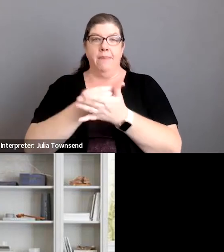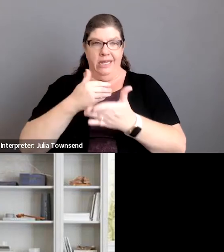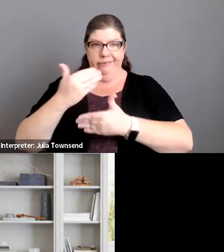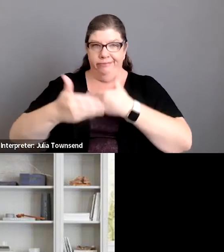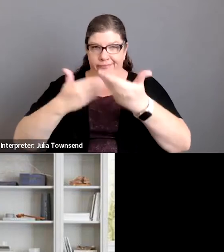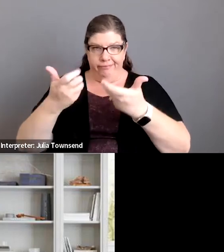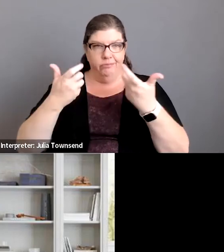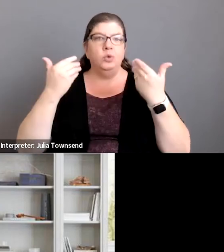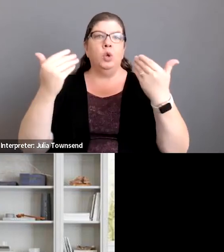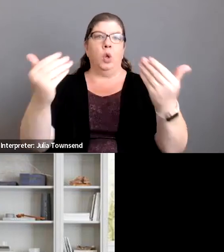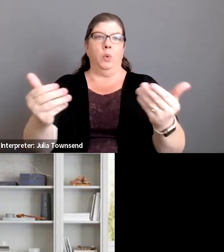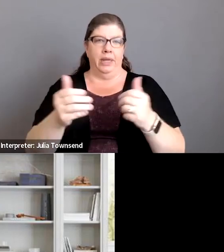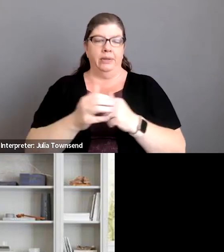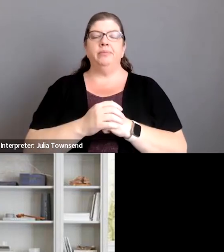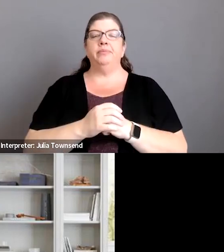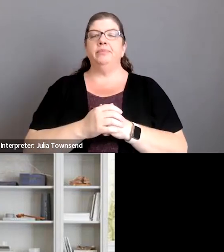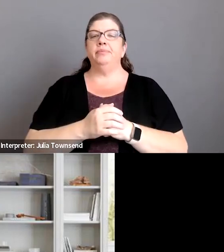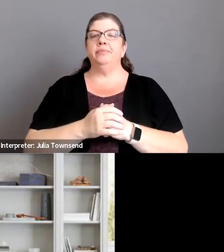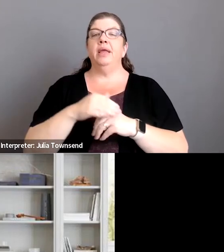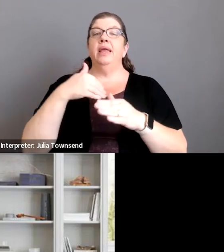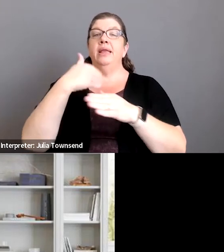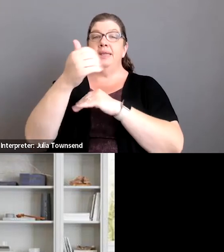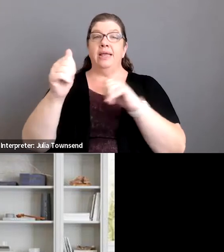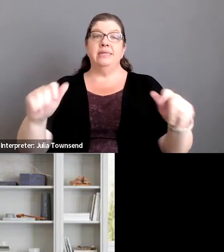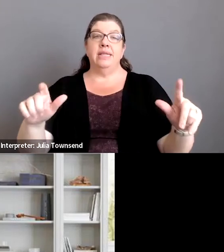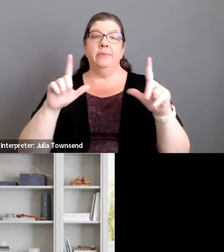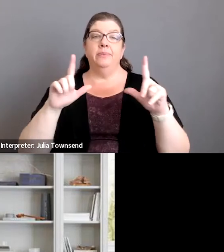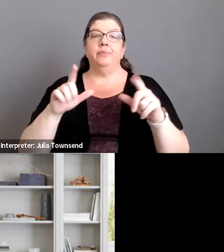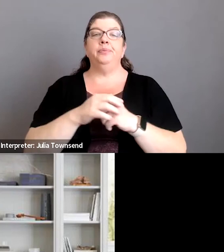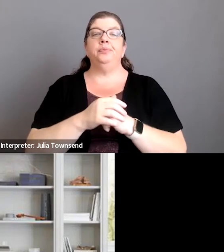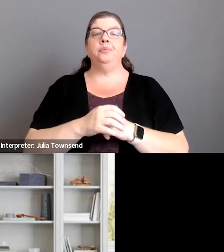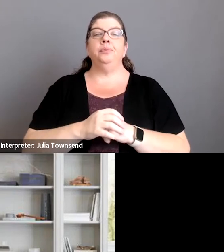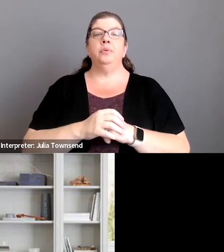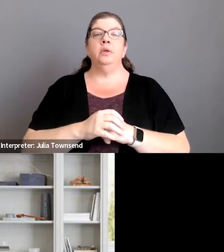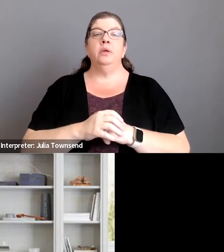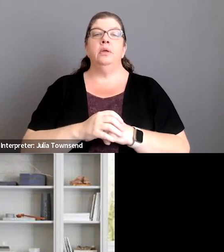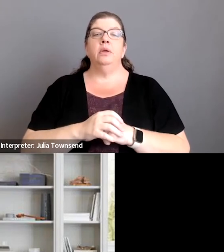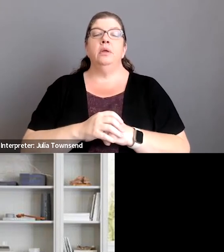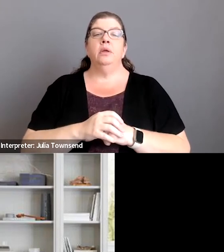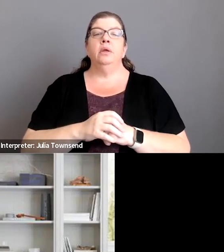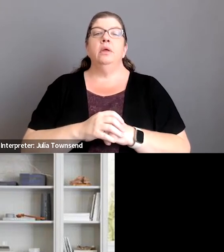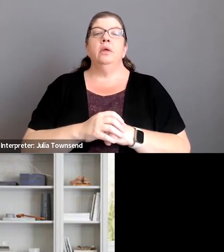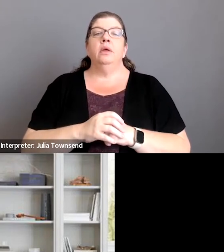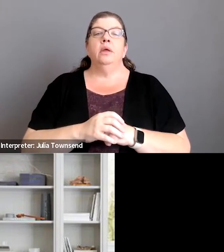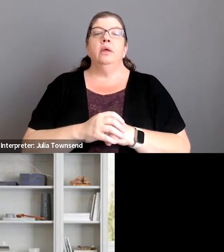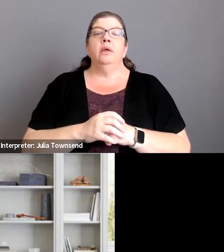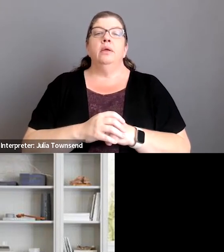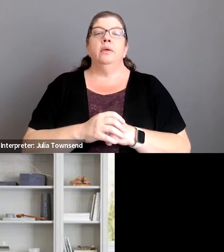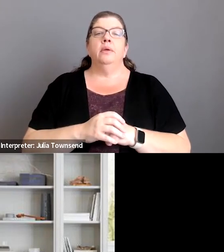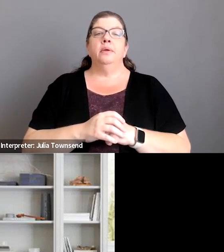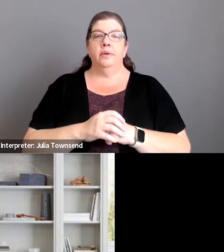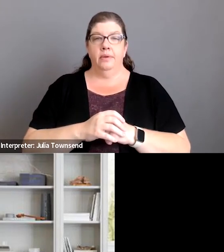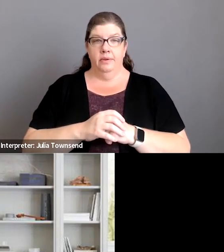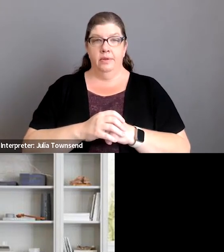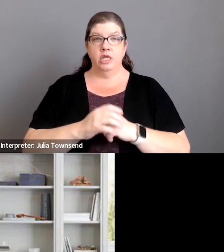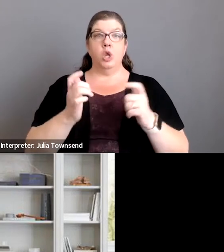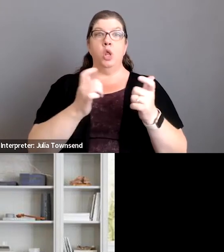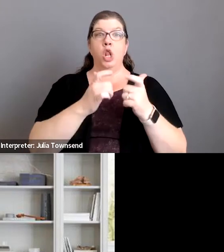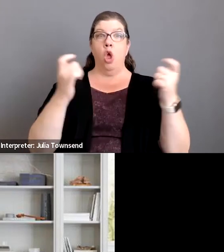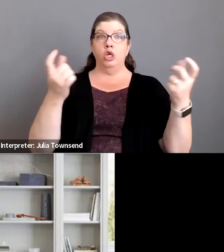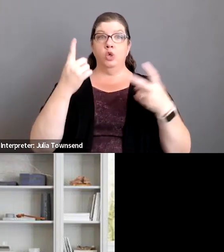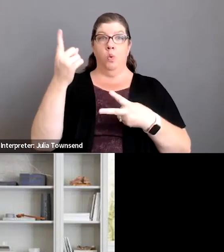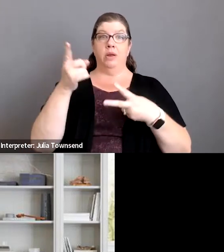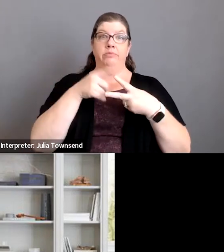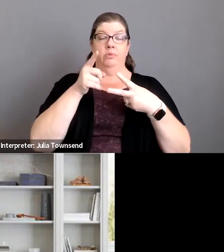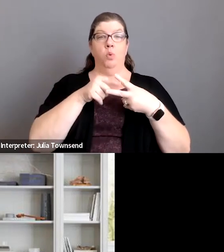in so get going on that next slide please okay so again the the larger one